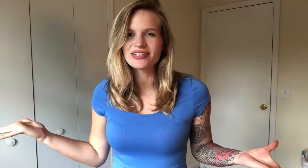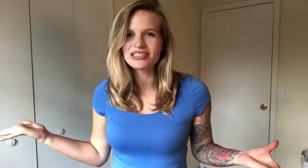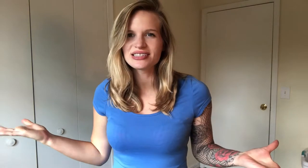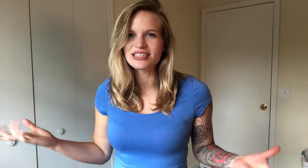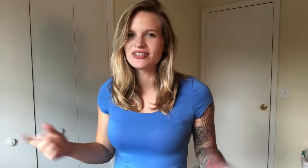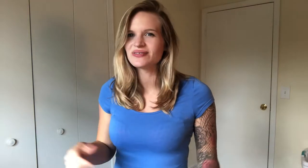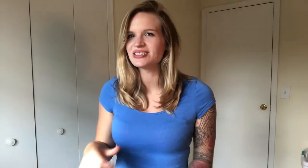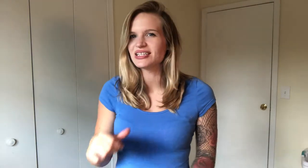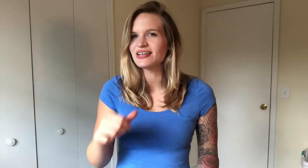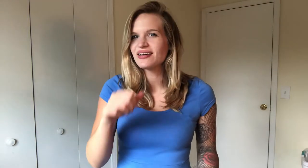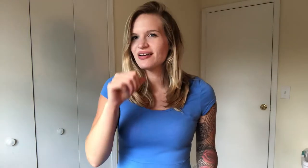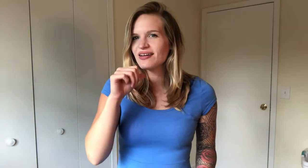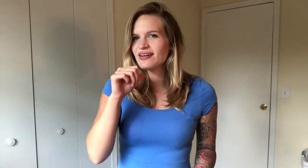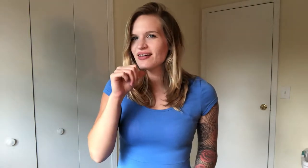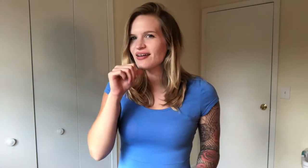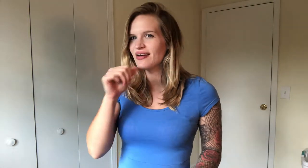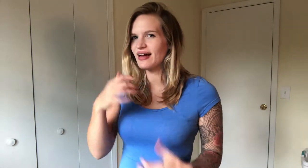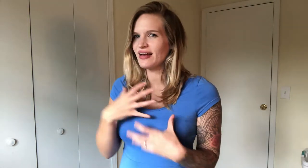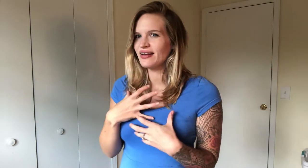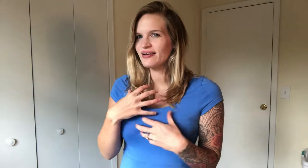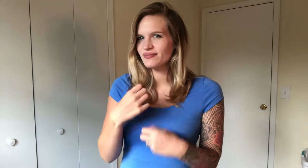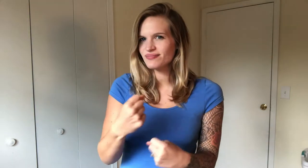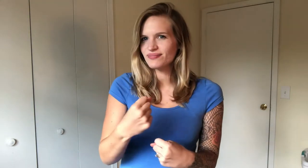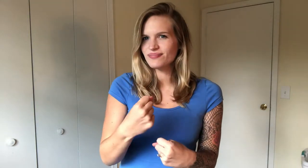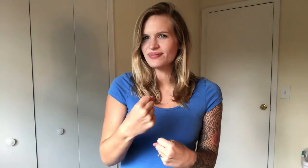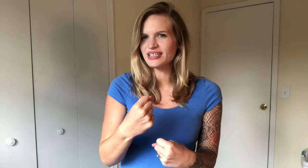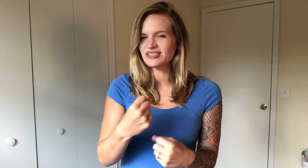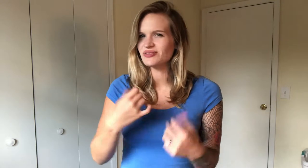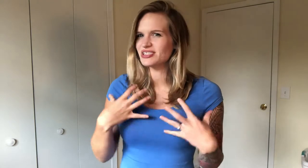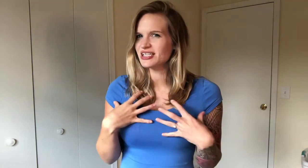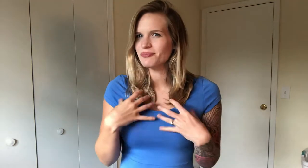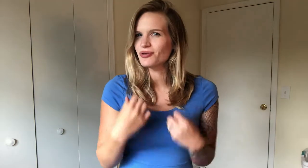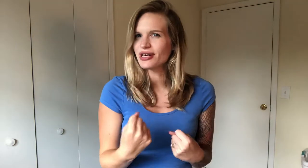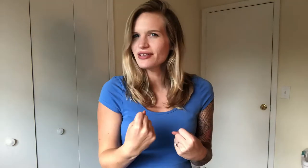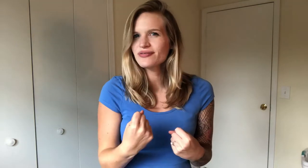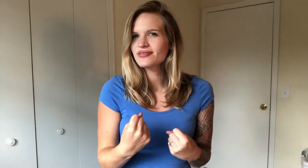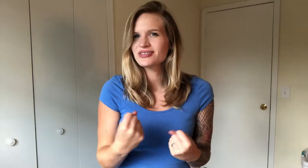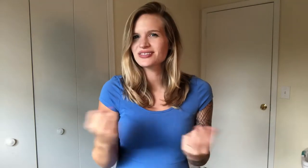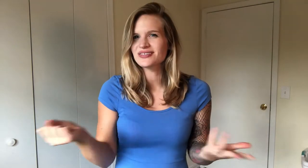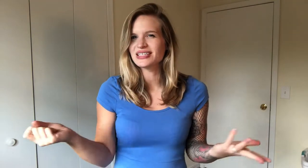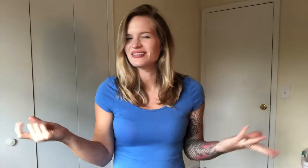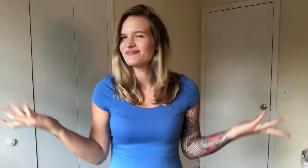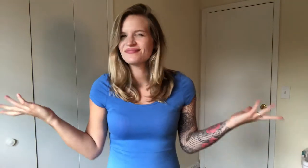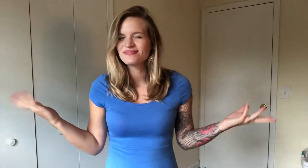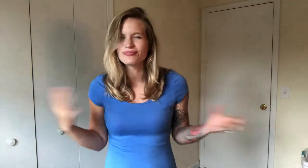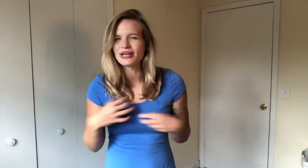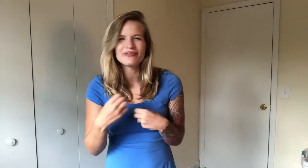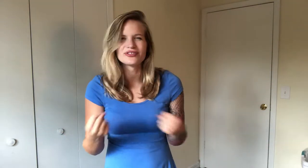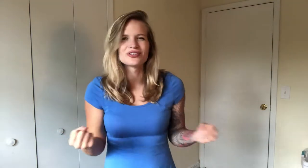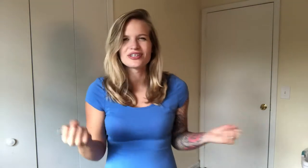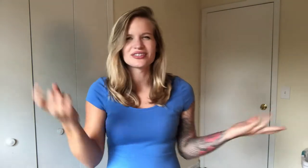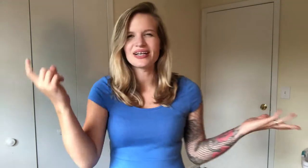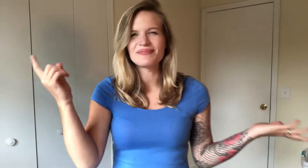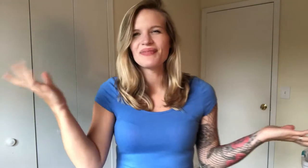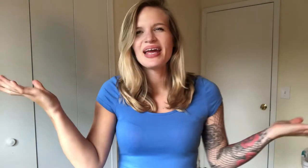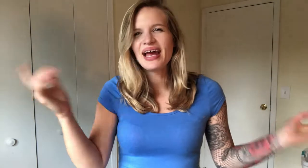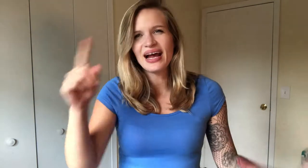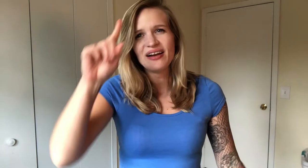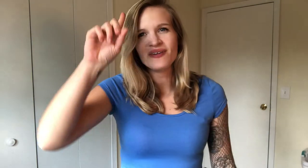insecure was like not this, which is like brave. So I, brave or strong, I don't